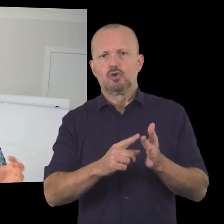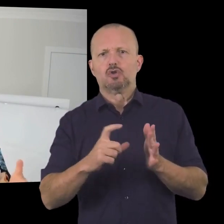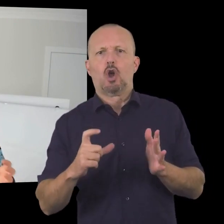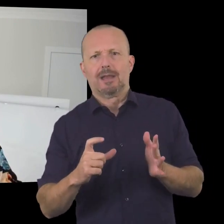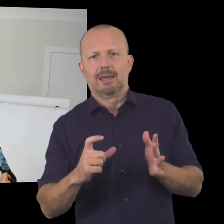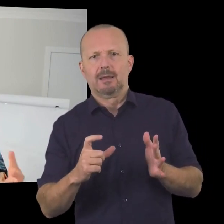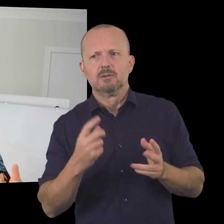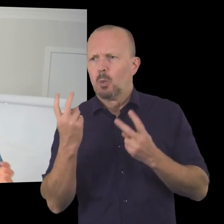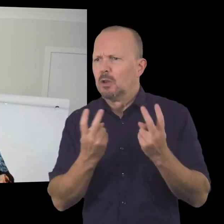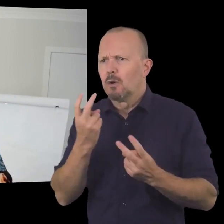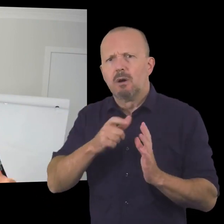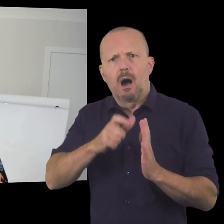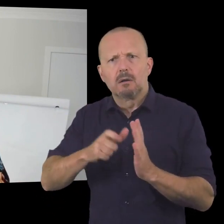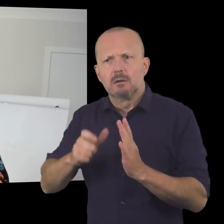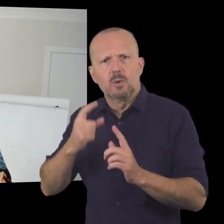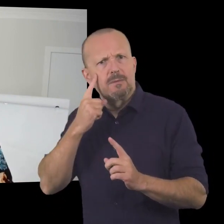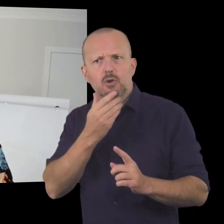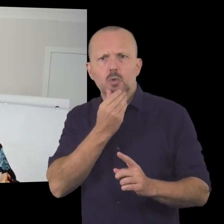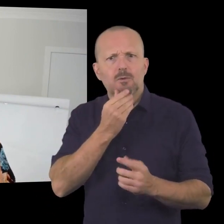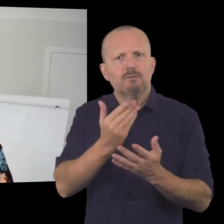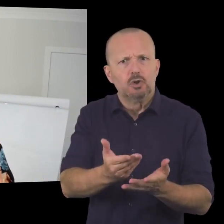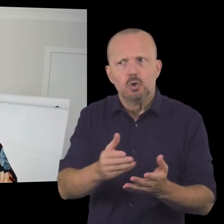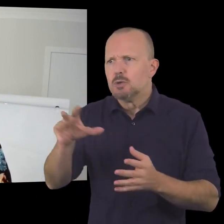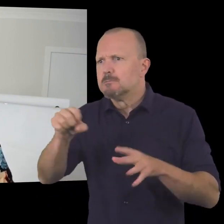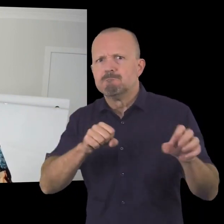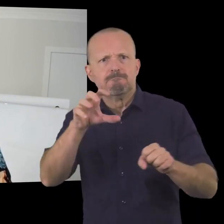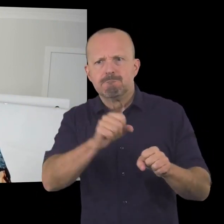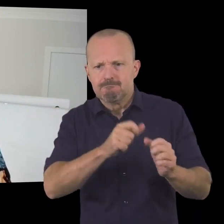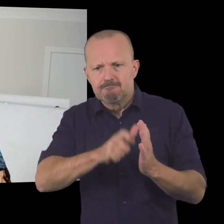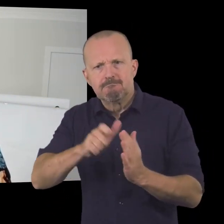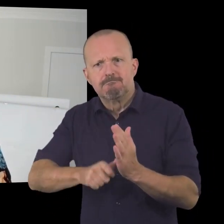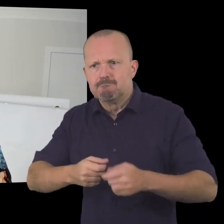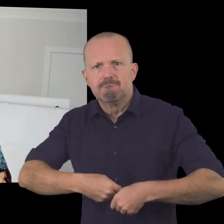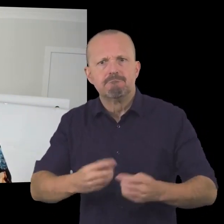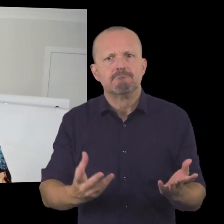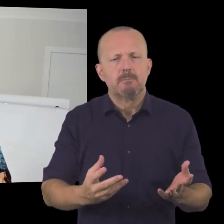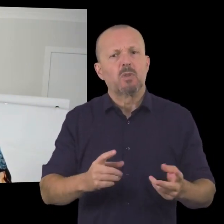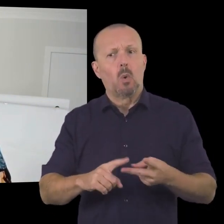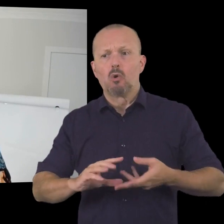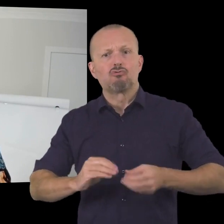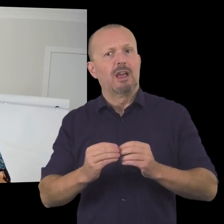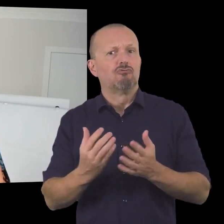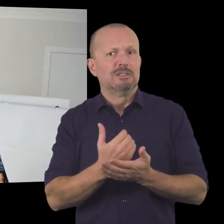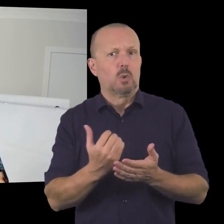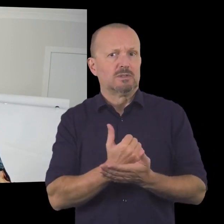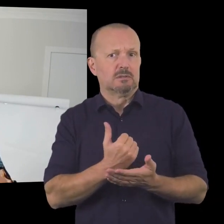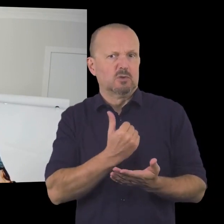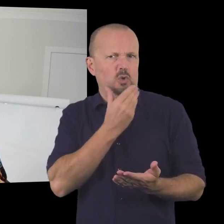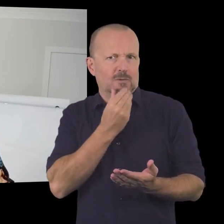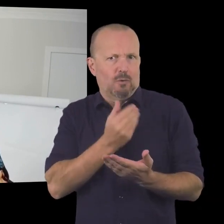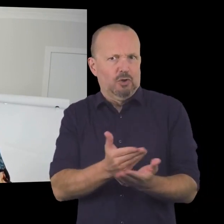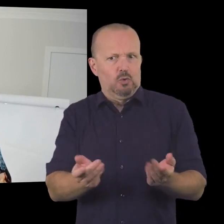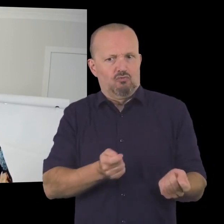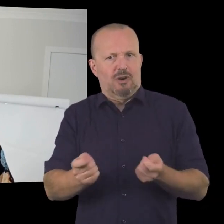that you would find helpful or we feel you would find helpful and we create resources that you would find helpful in the context of running your